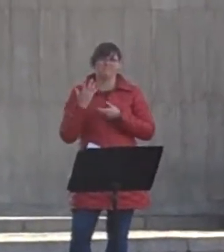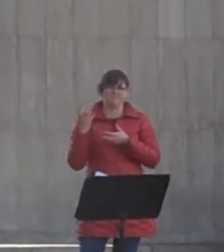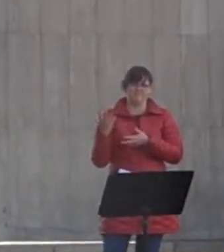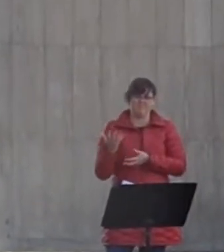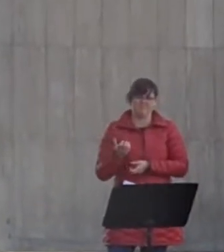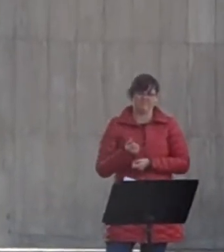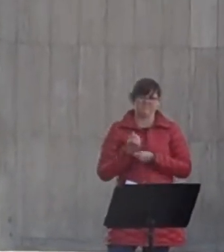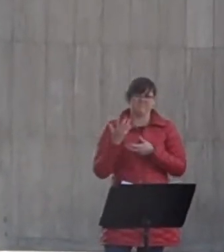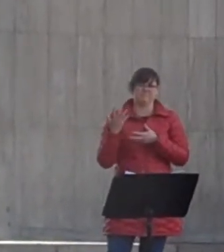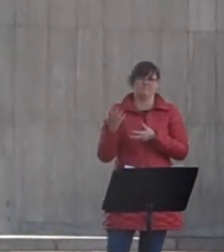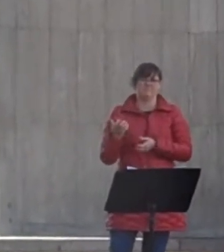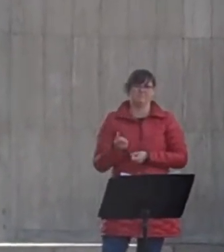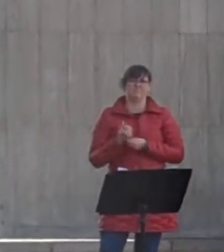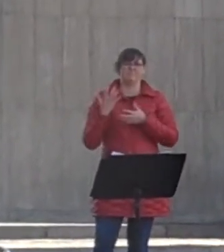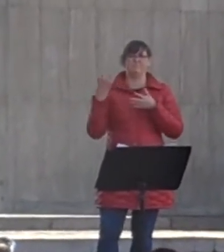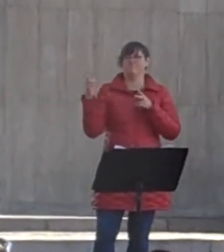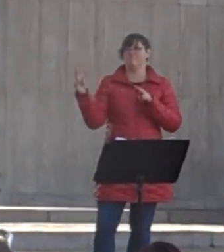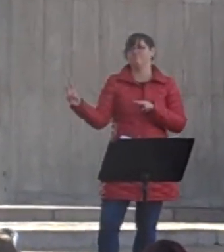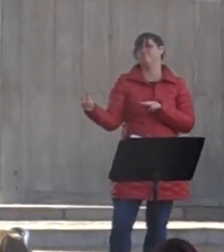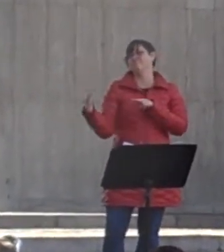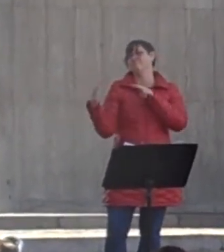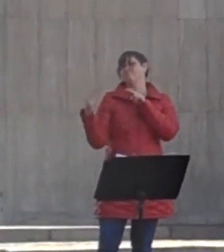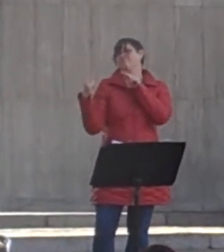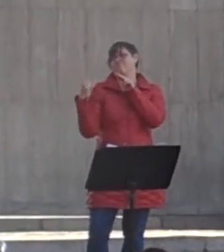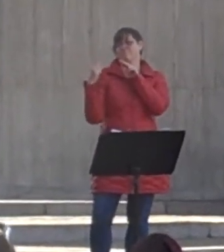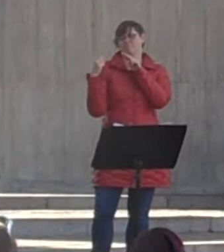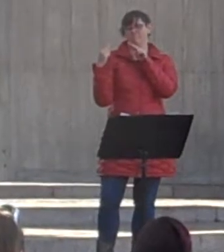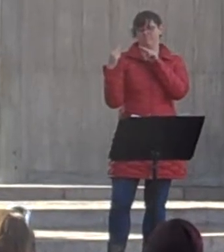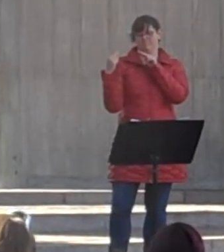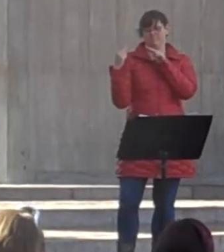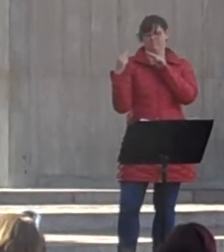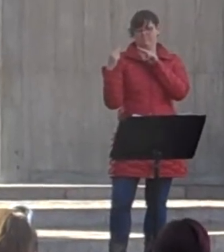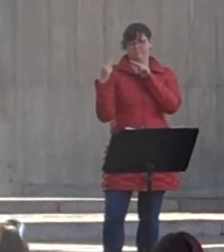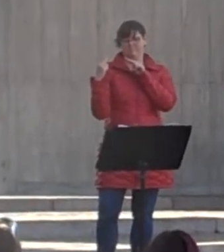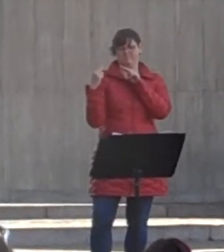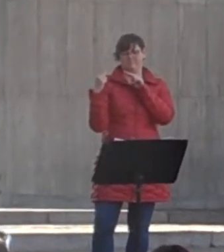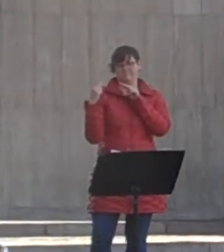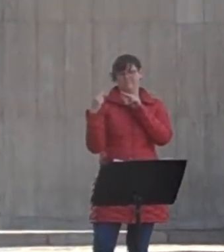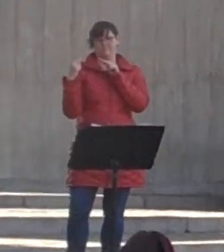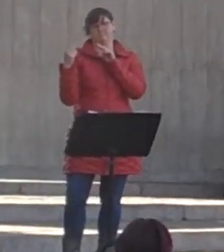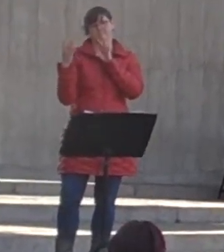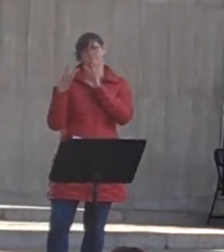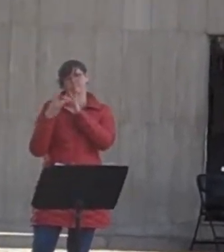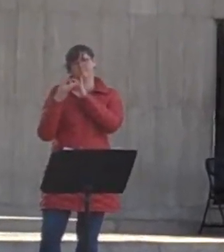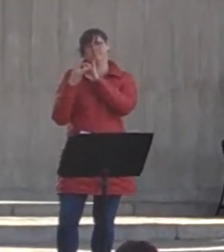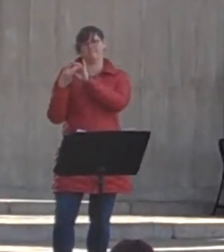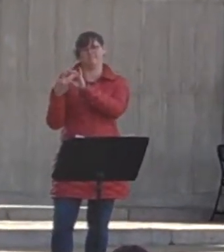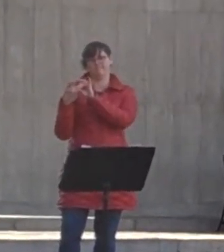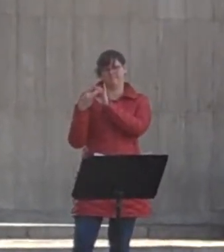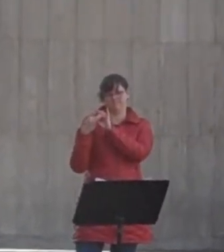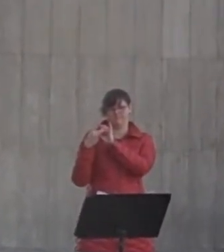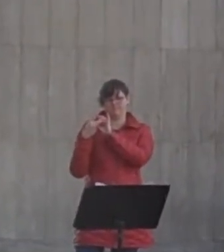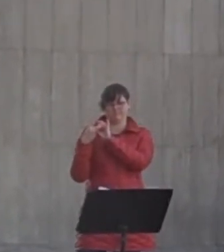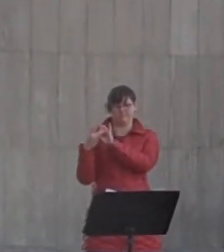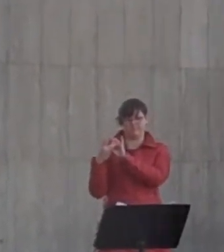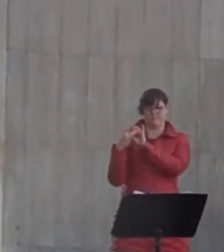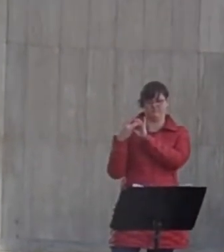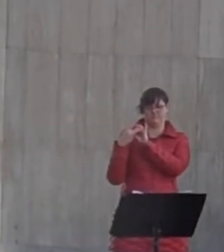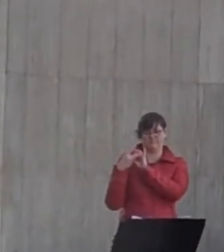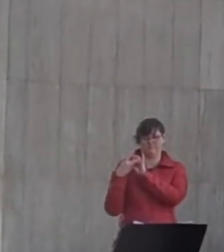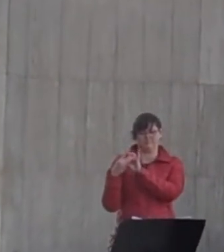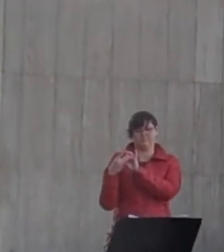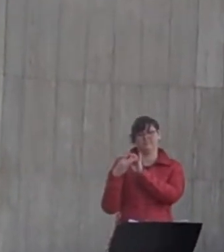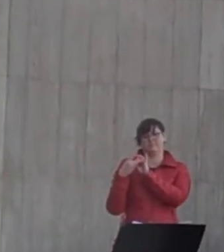my eyes. And I touched the dew on their hand. If your